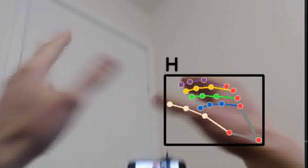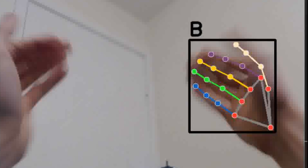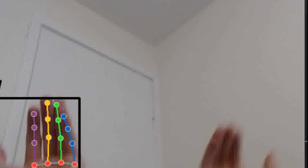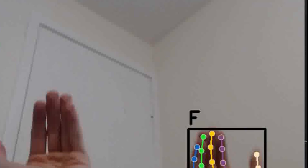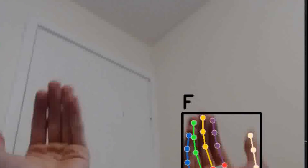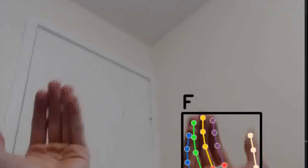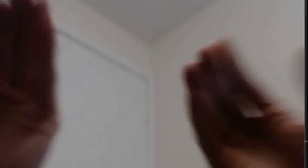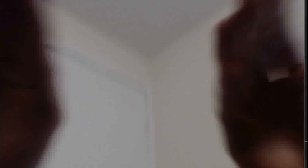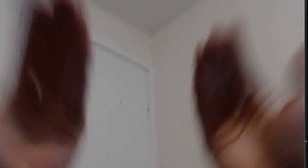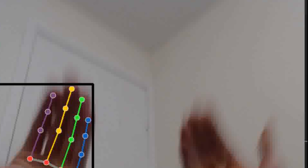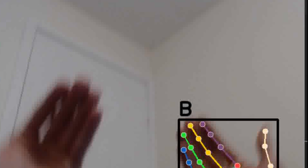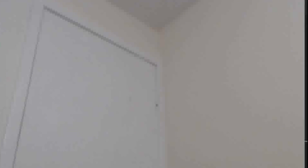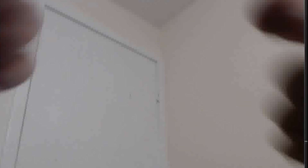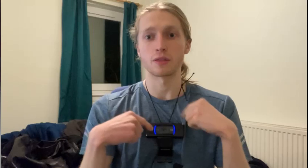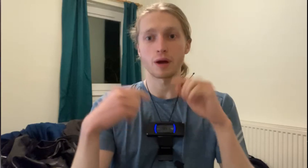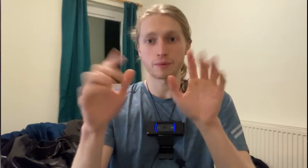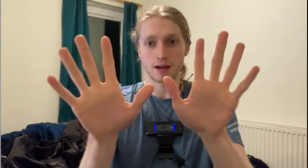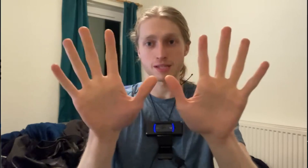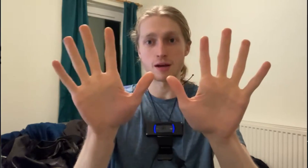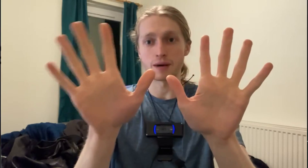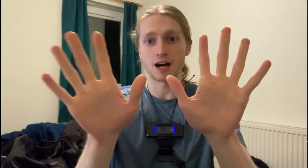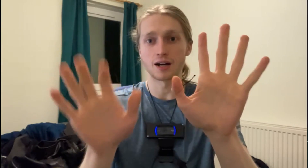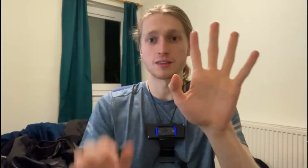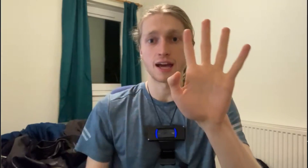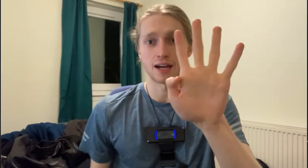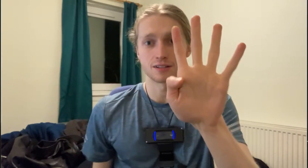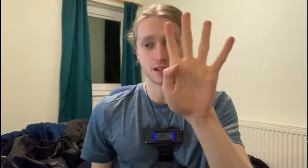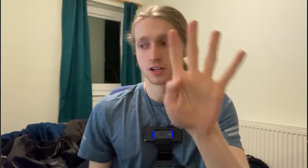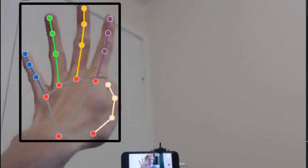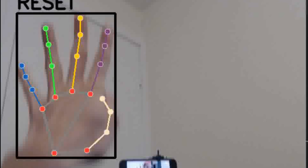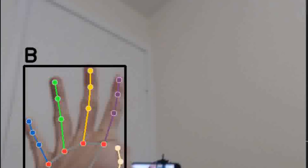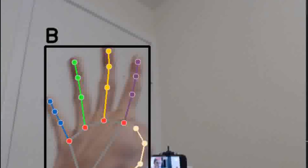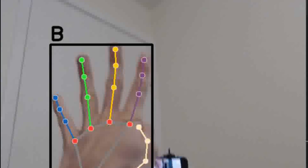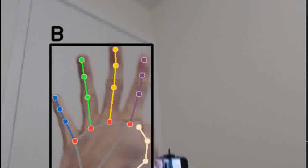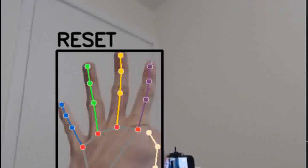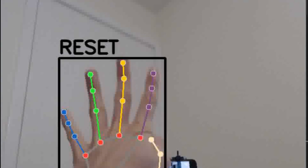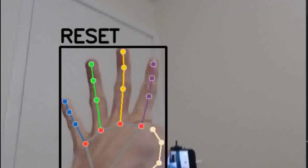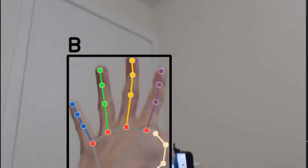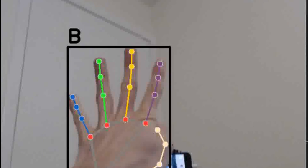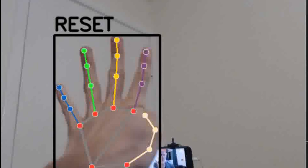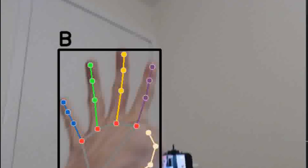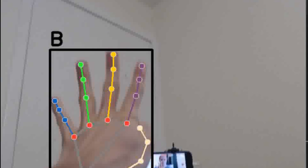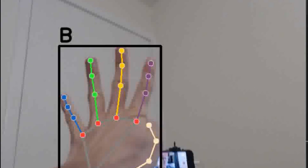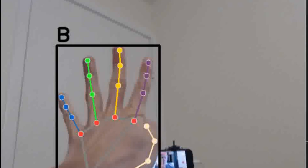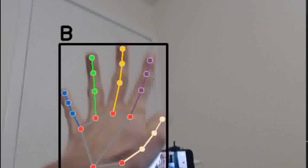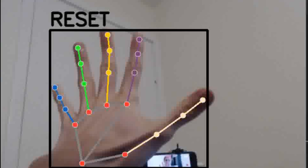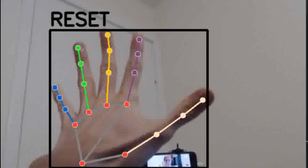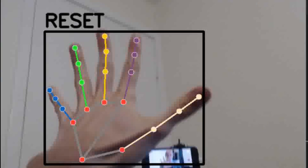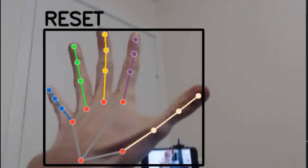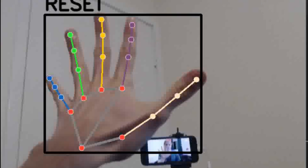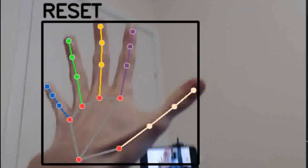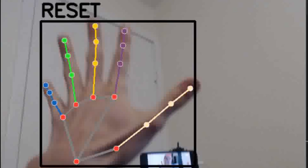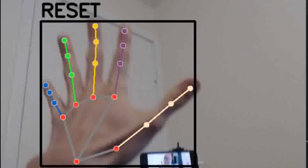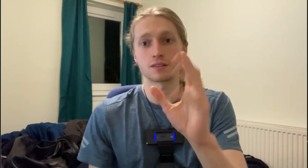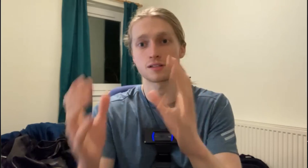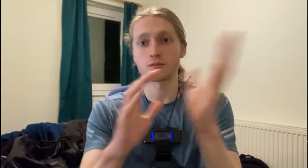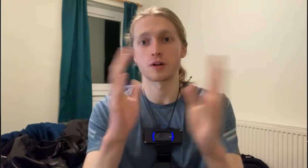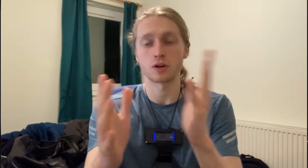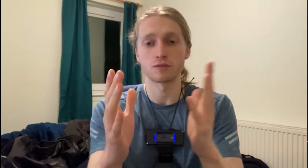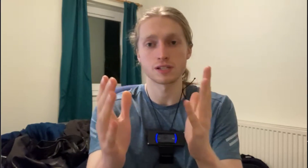this system is the other way around. The webcam is now behind the hands. Certain letters pick up really well, like B and the reset. These are very obvious